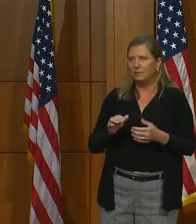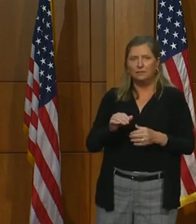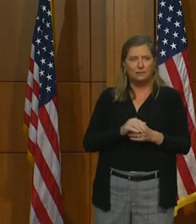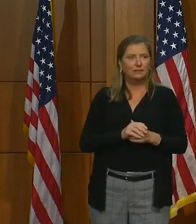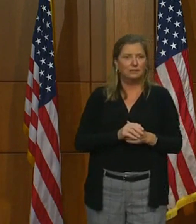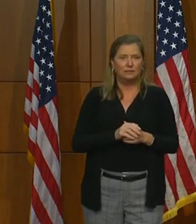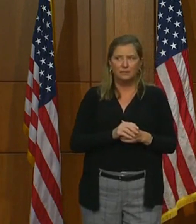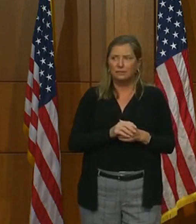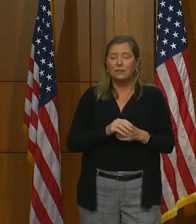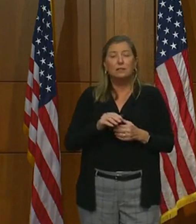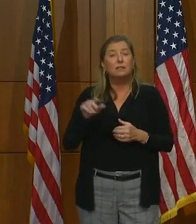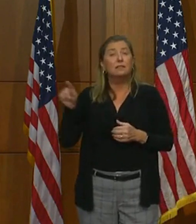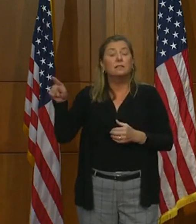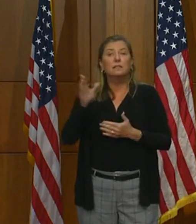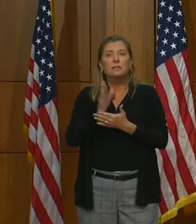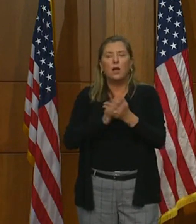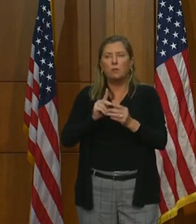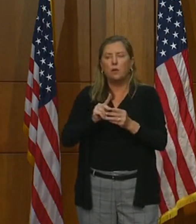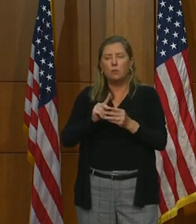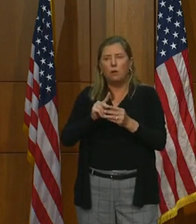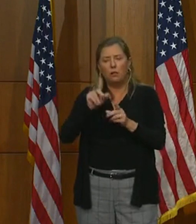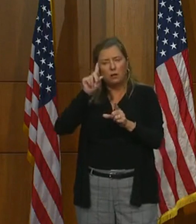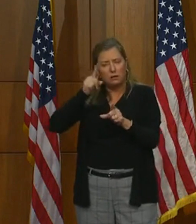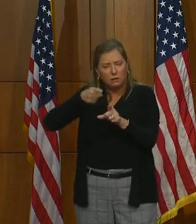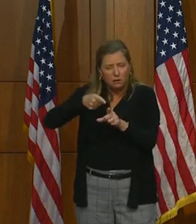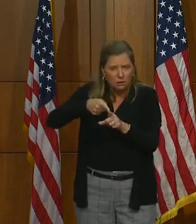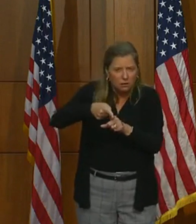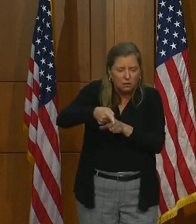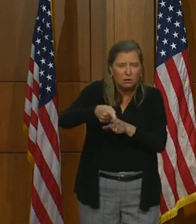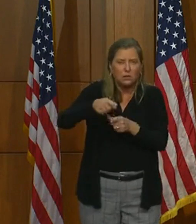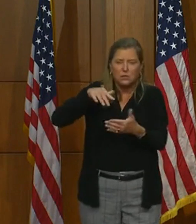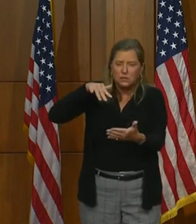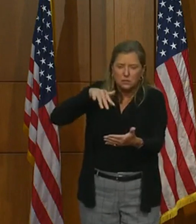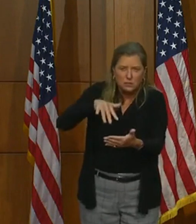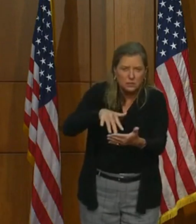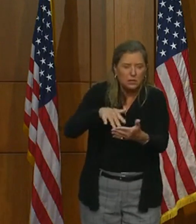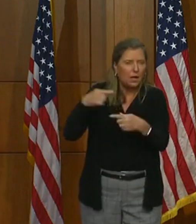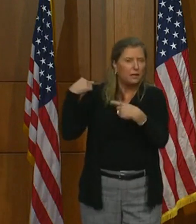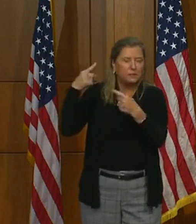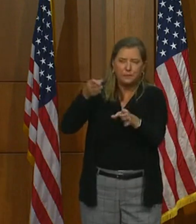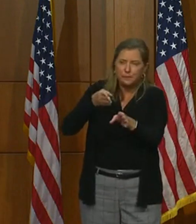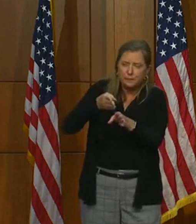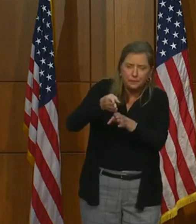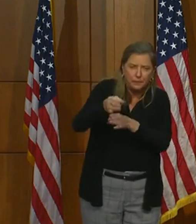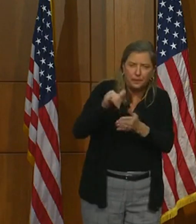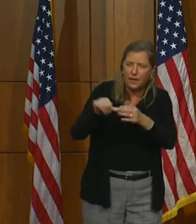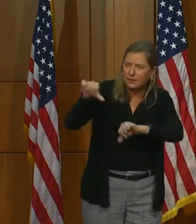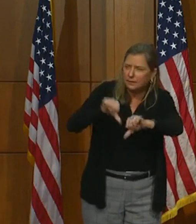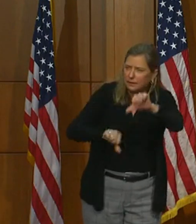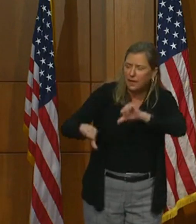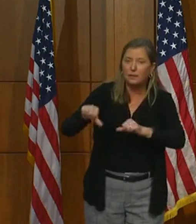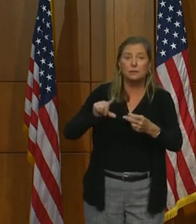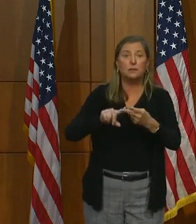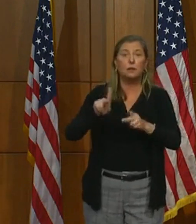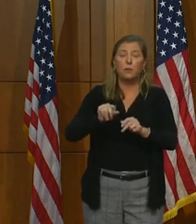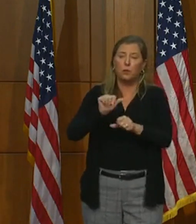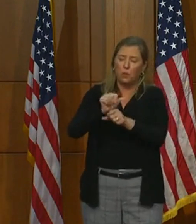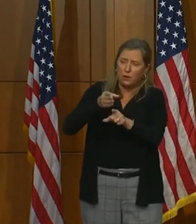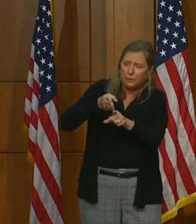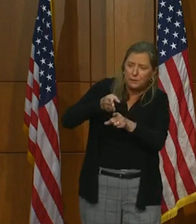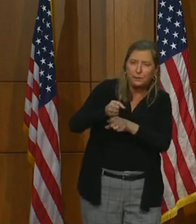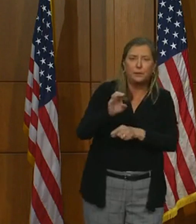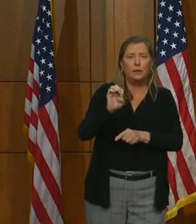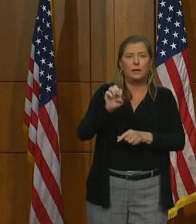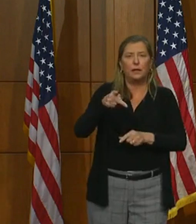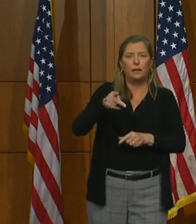This is all that they've studied during their adult careers. We have epidemiologists that you see with